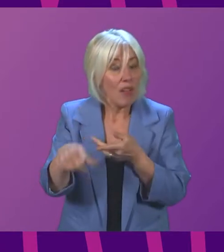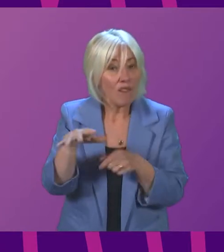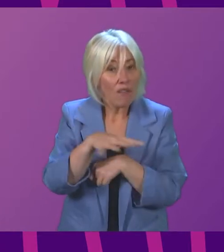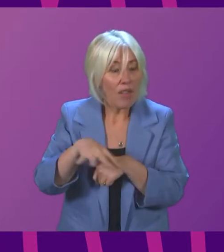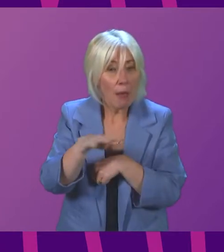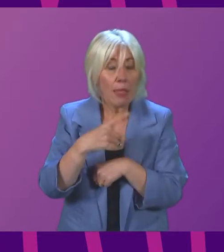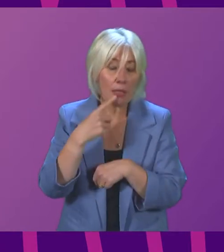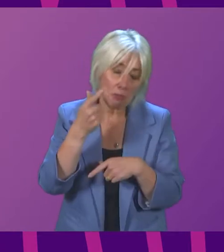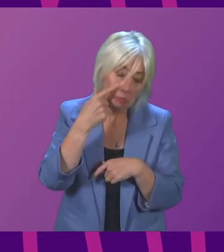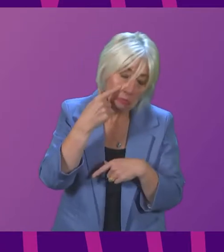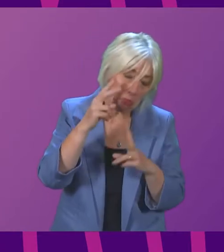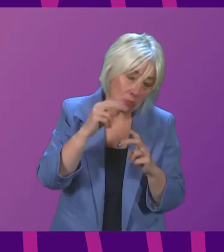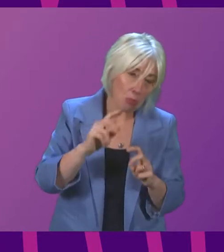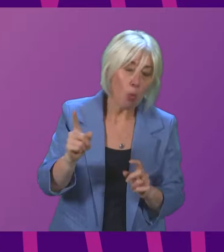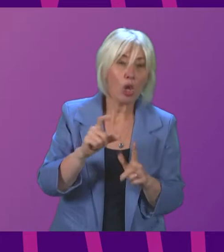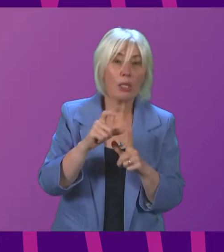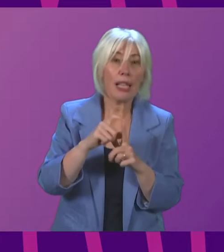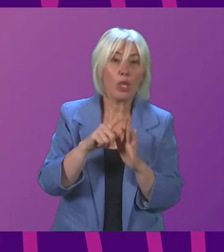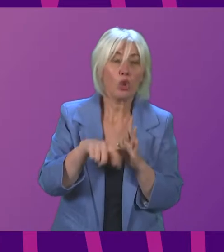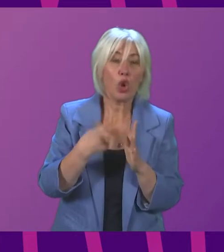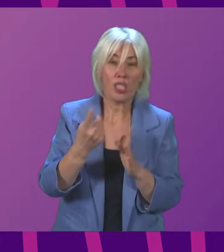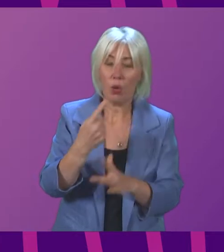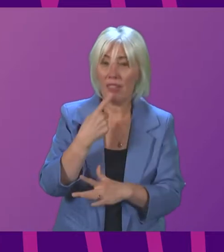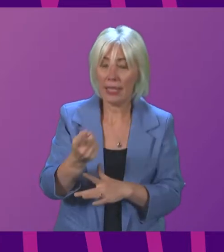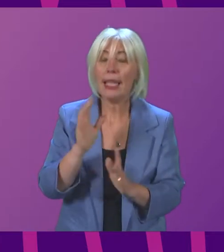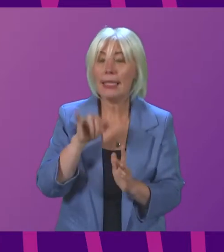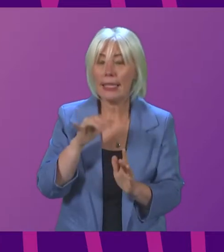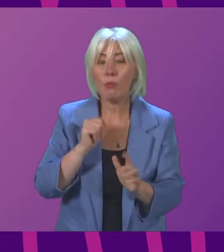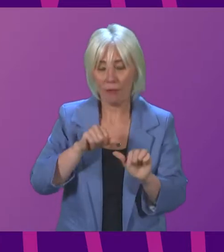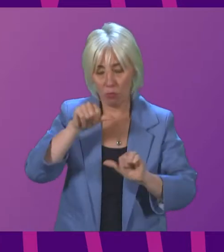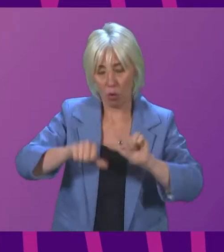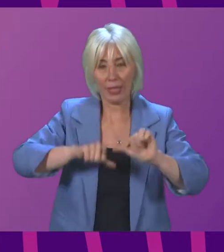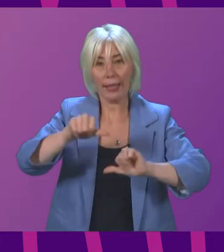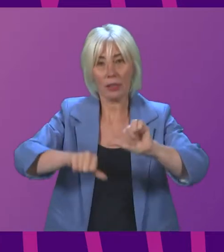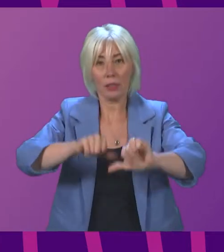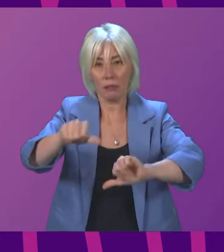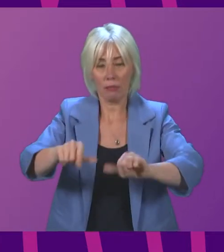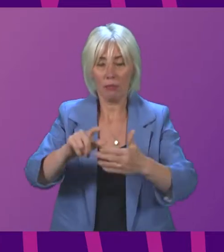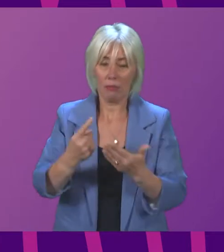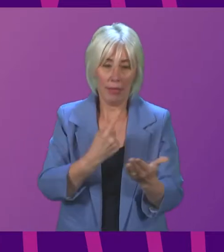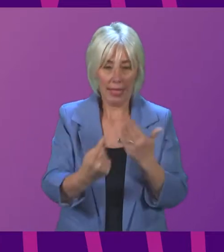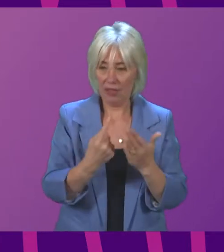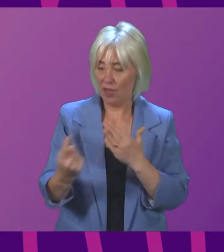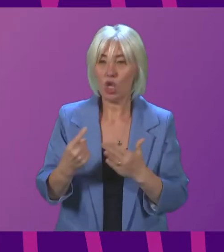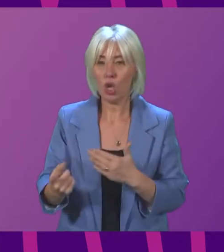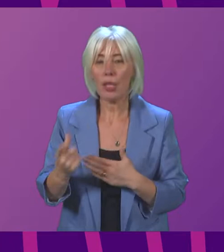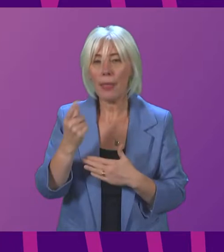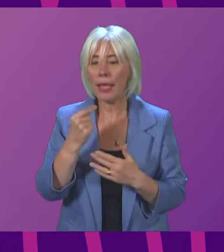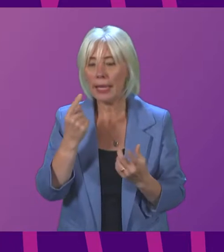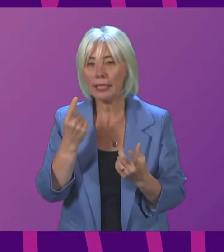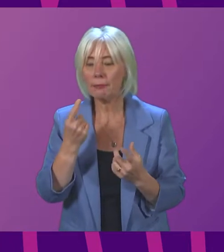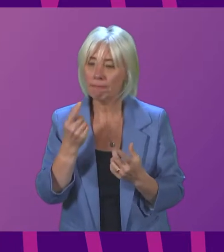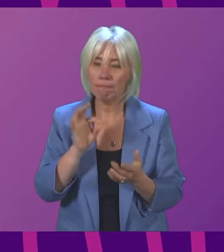I will look at what Daniel Johnson has to say. There are processes whereby, of course, individuals can seek